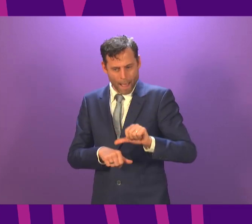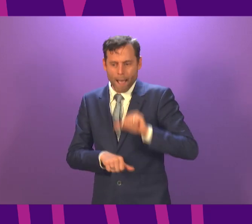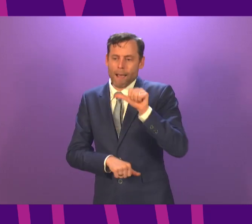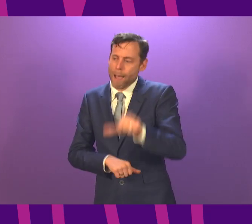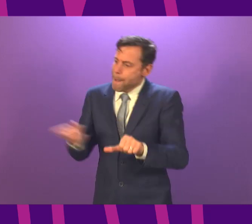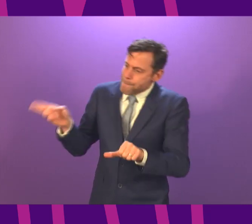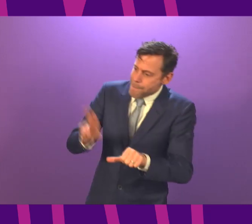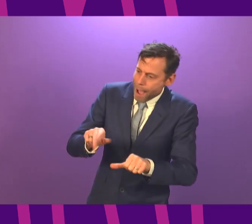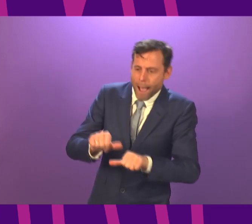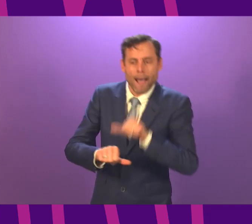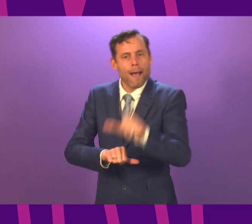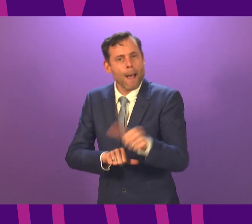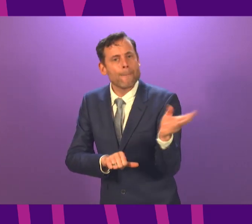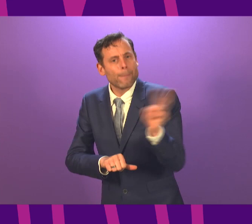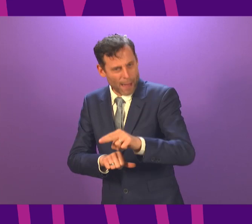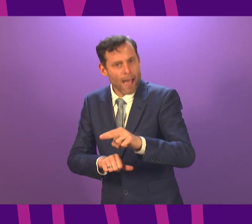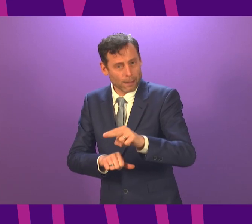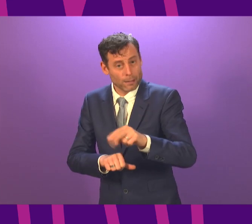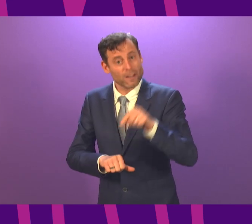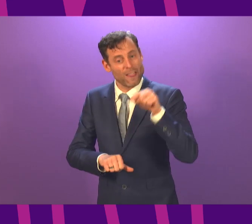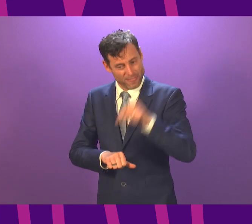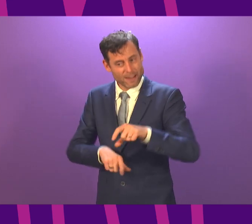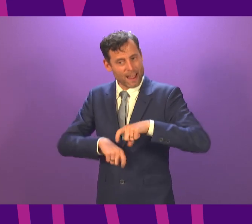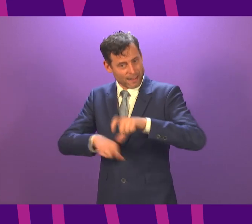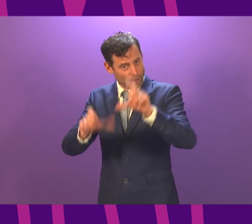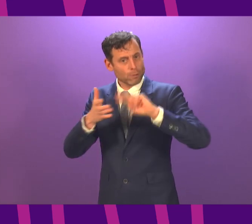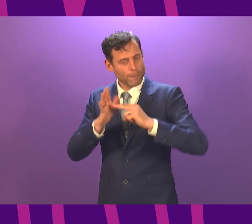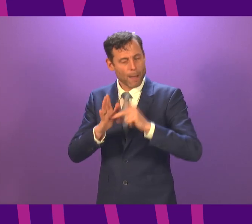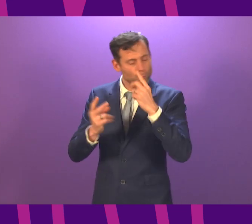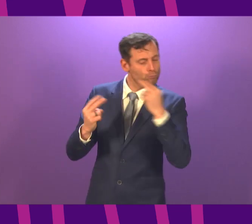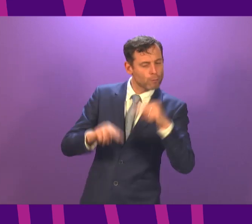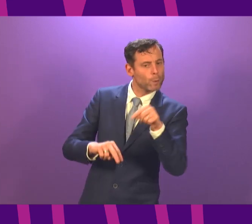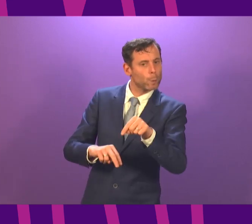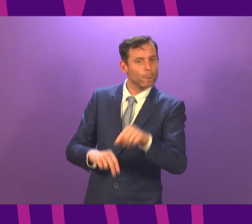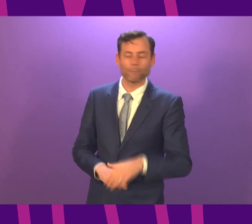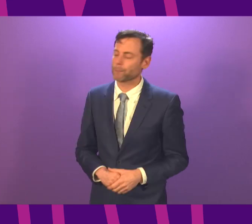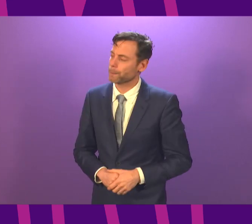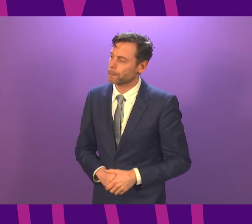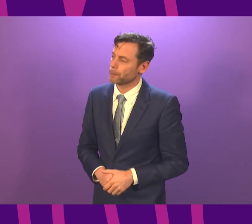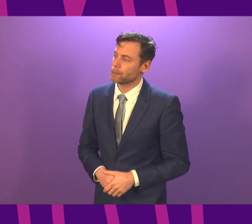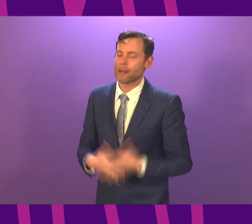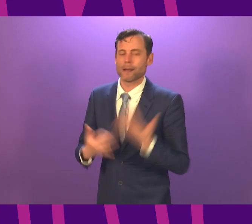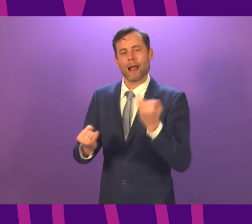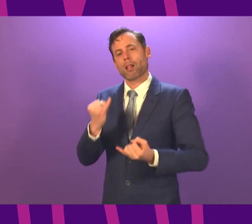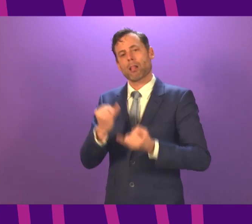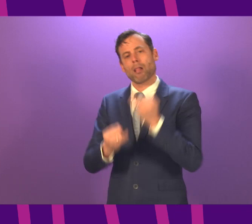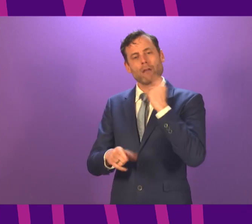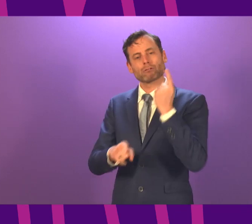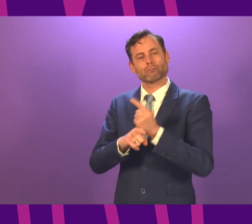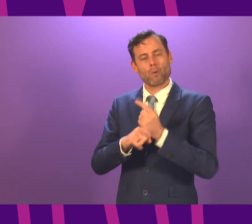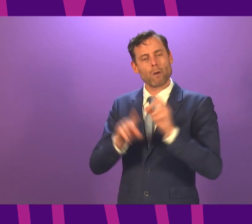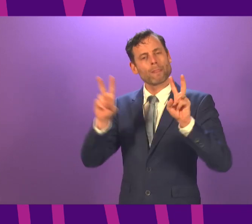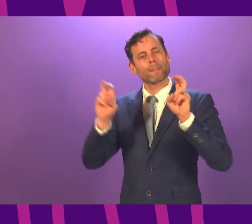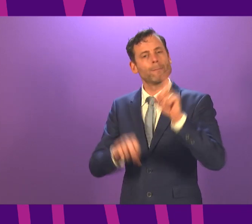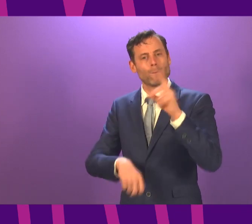officer, before I close today, I want to give a brief update on our current expectations around vaccine supply. The health secretary will give a more detailed